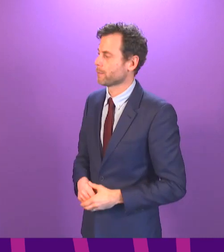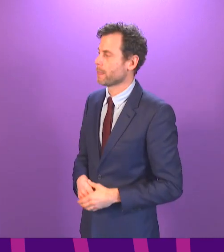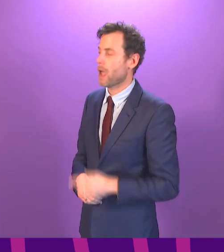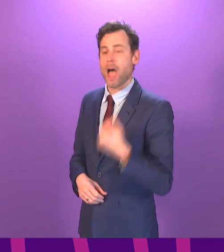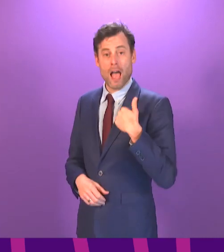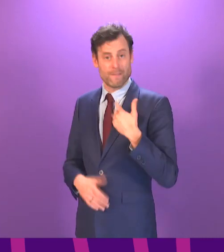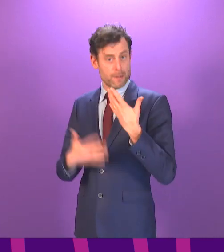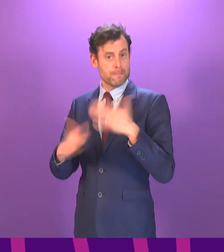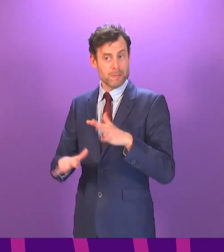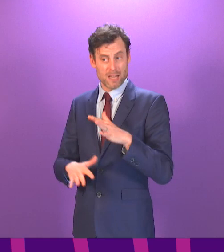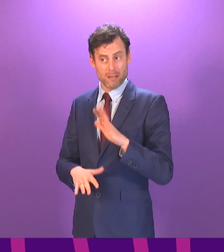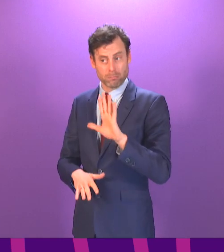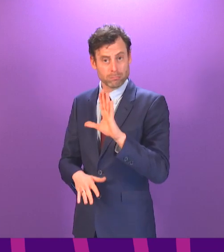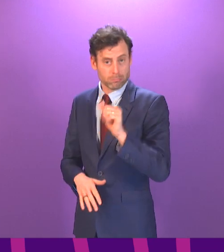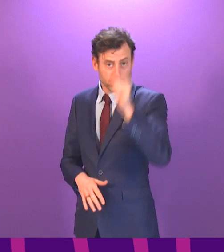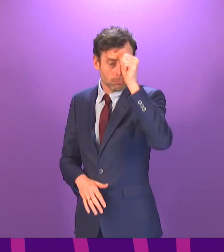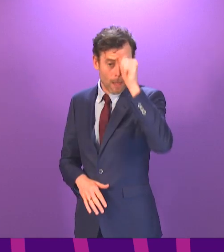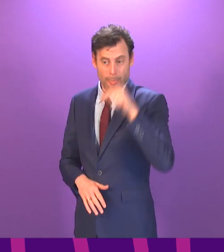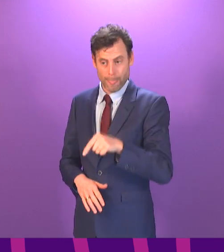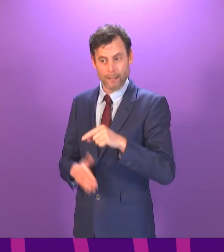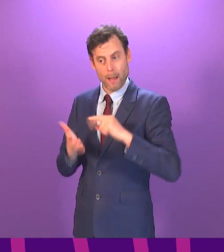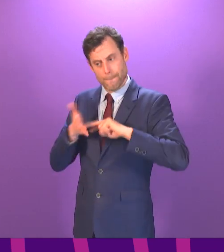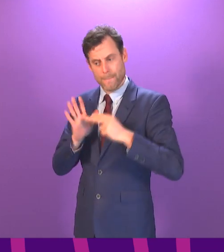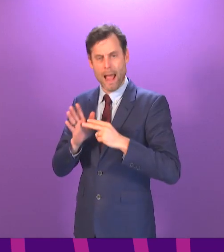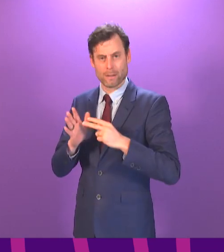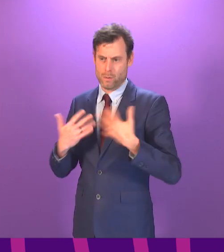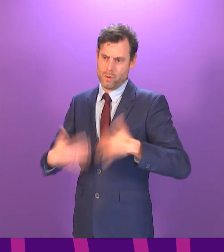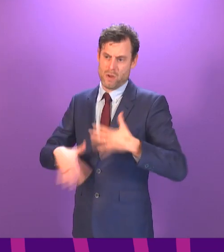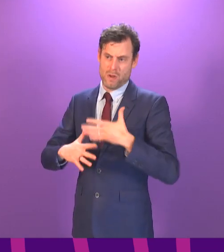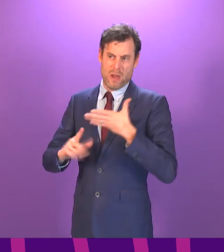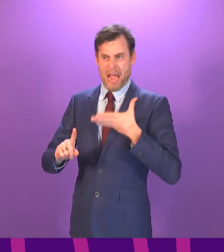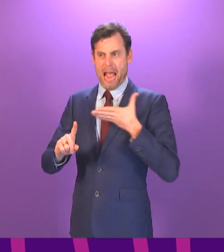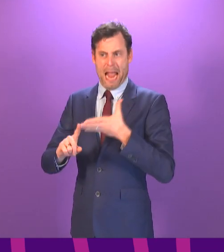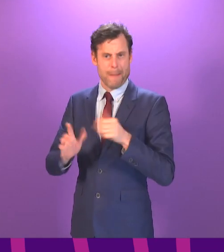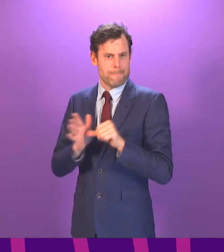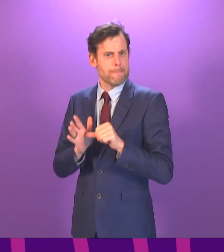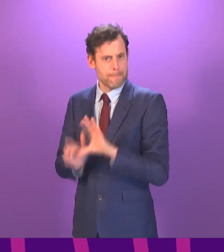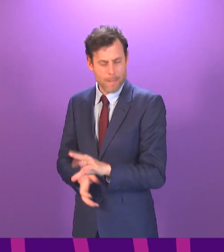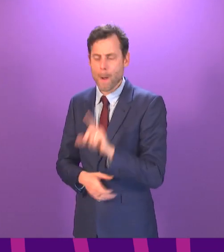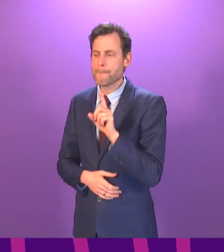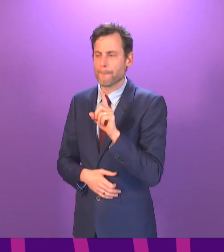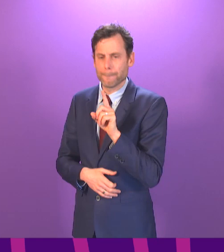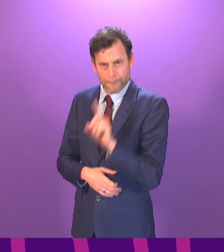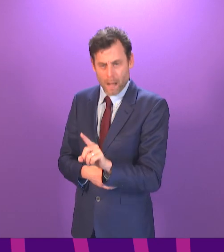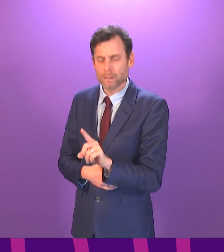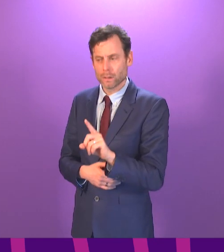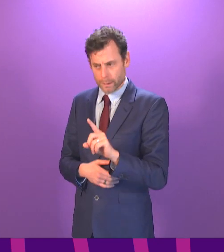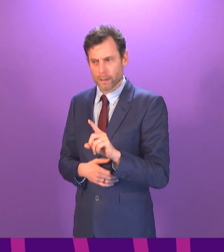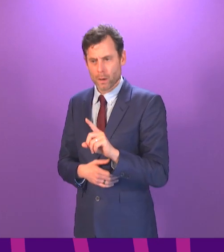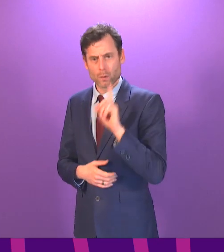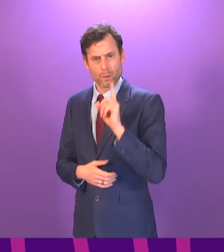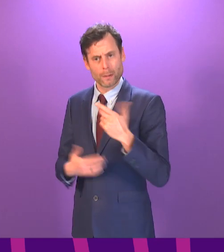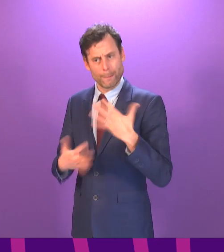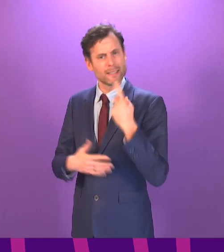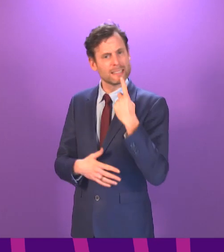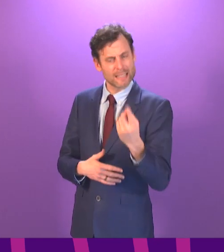ambitious, but I've set out progress and our intentions with those. I'll ask the Transport Secretary to write in more detail just setting out the future projections.